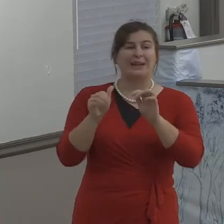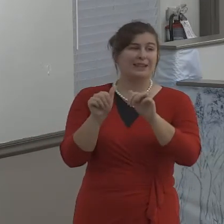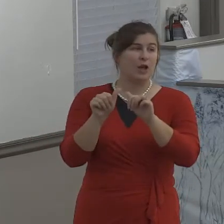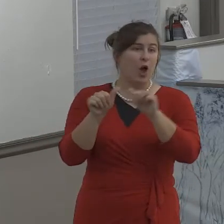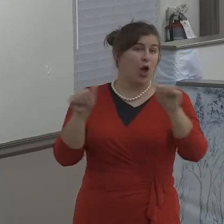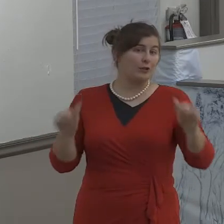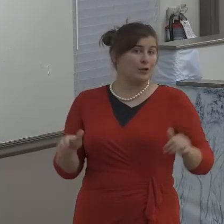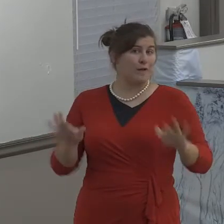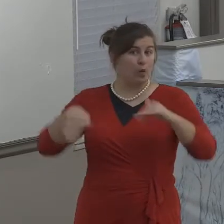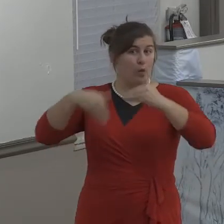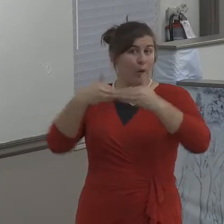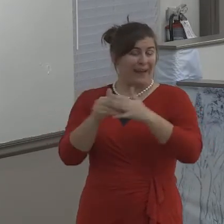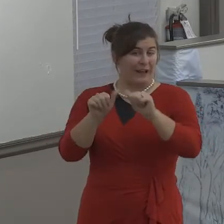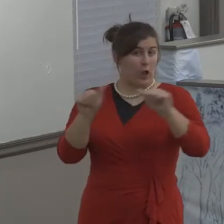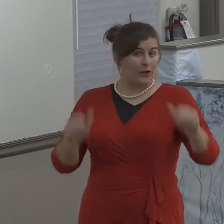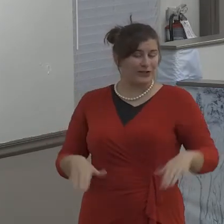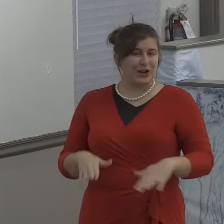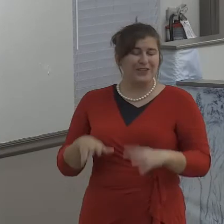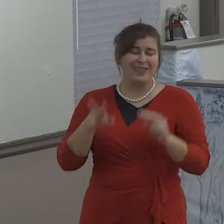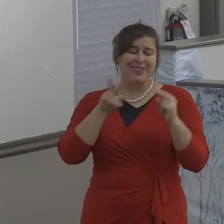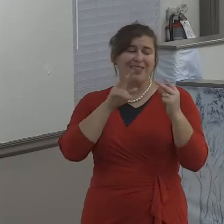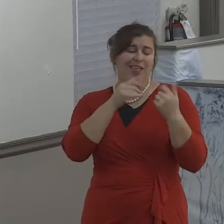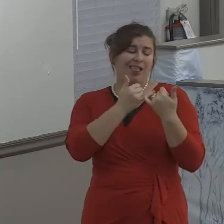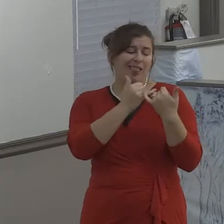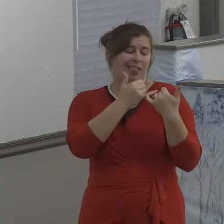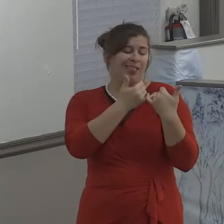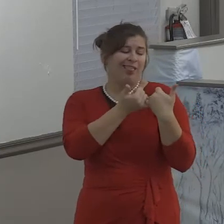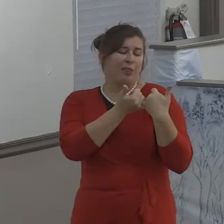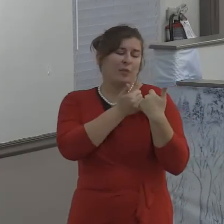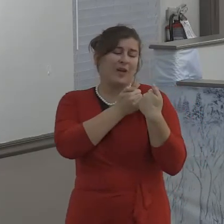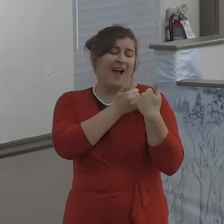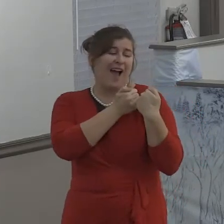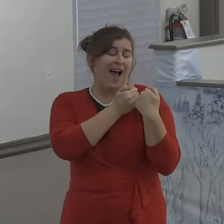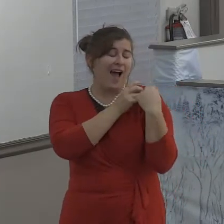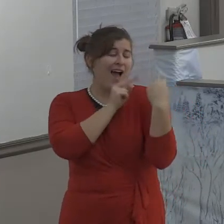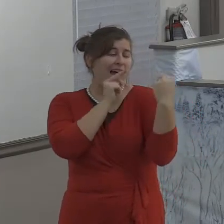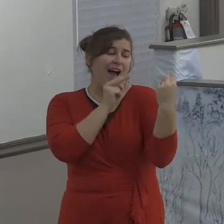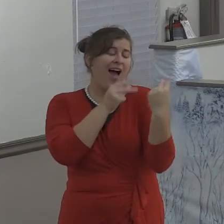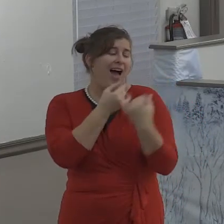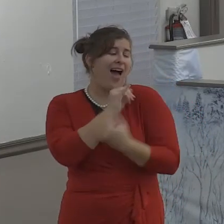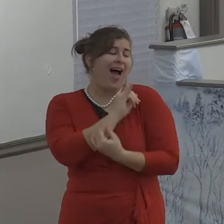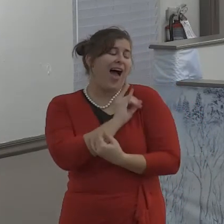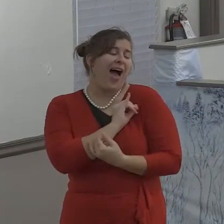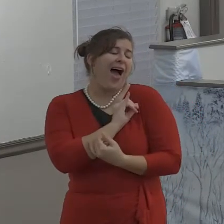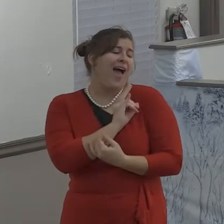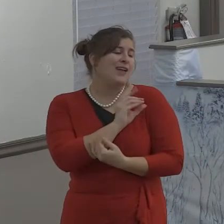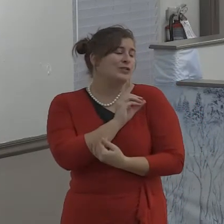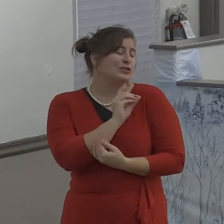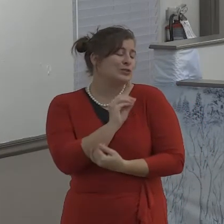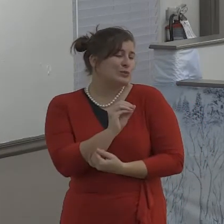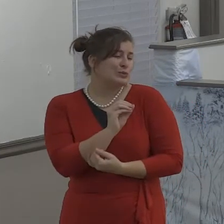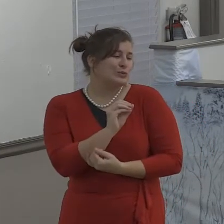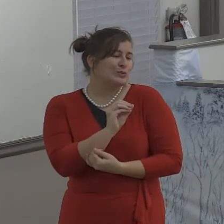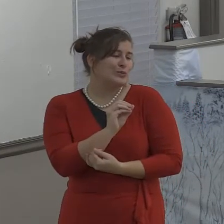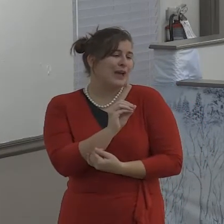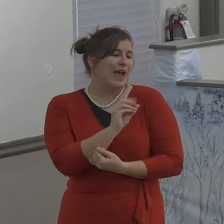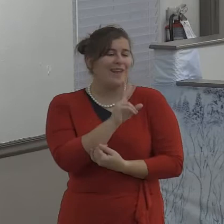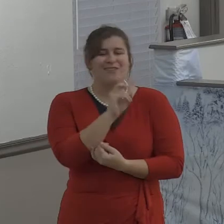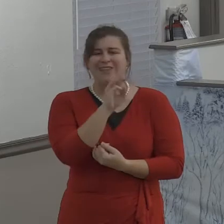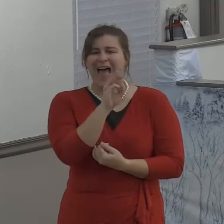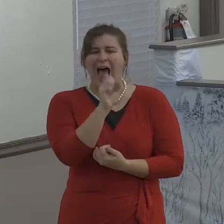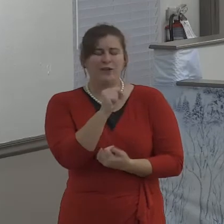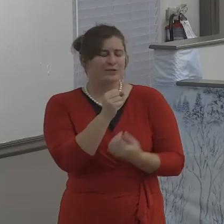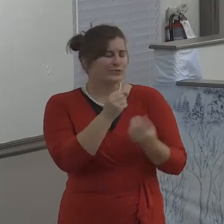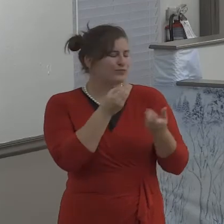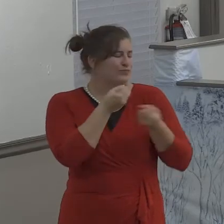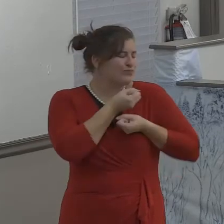You know, there was a, there was a, kind of a cliche that was put forth many moons ago. Familiarity